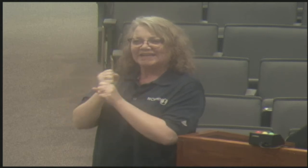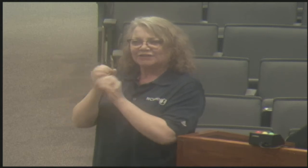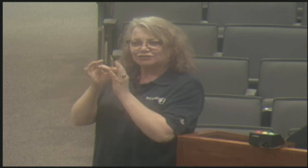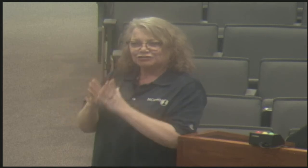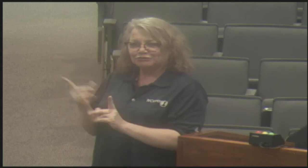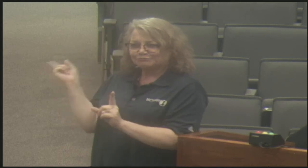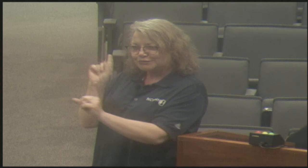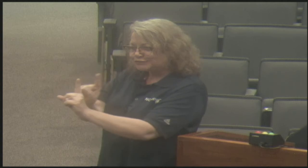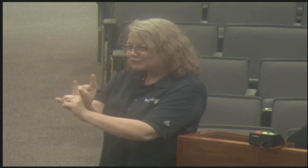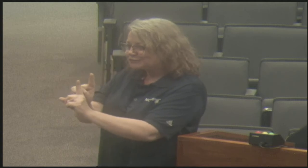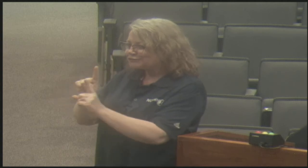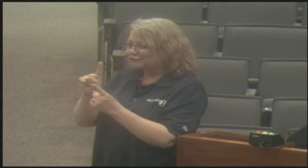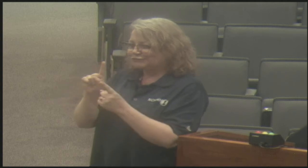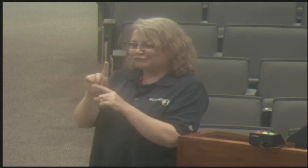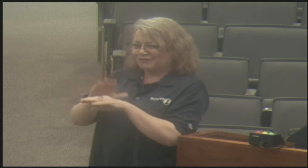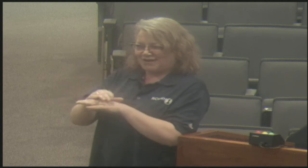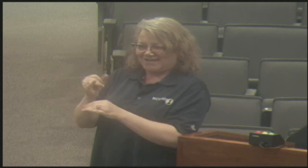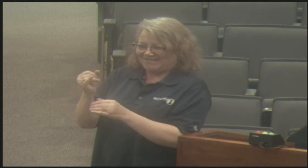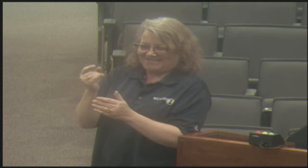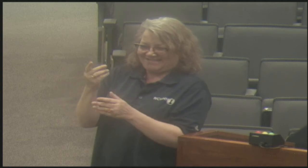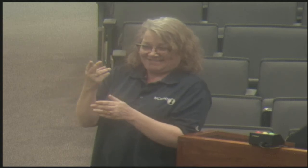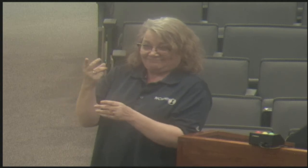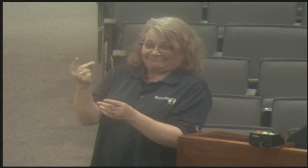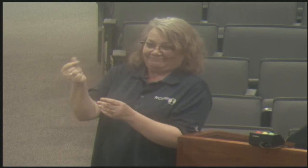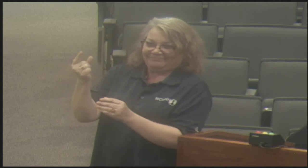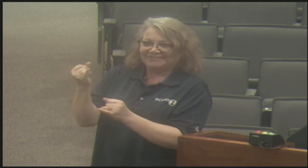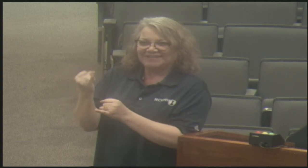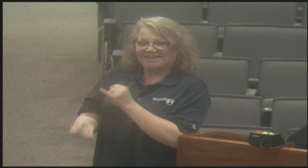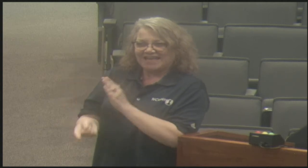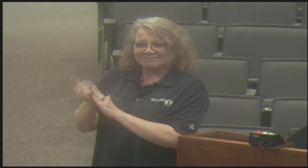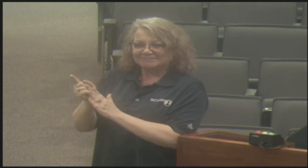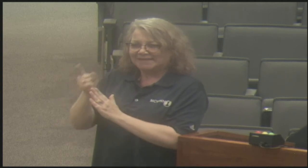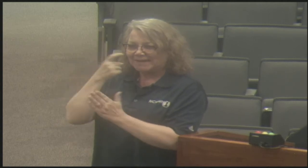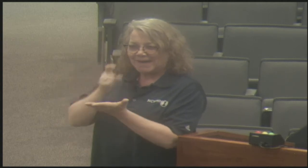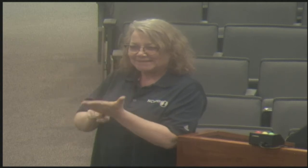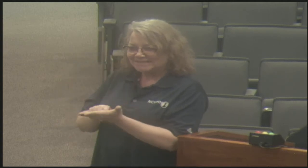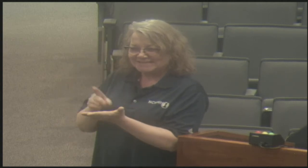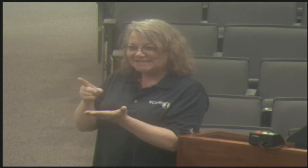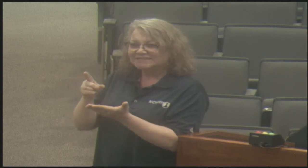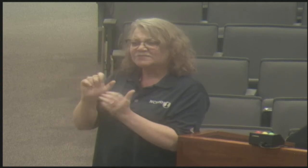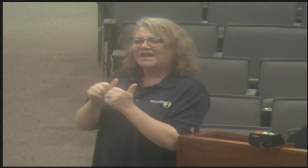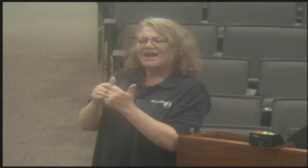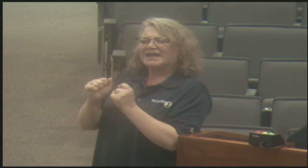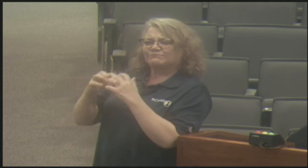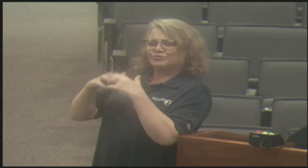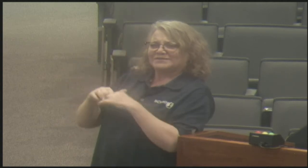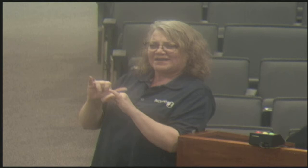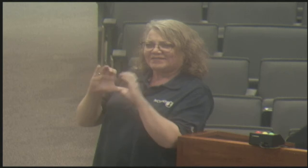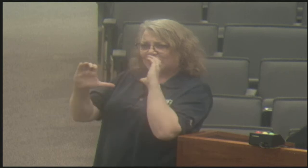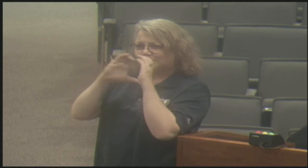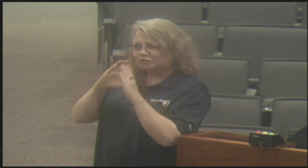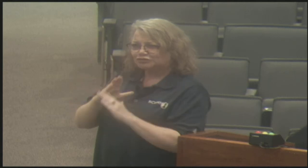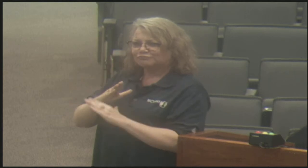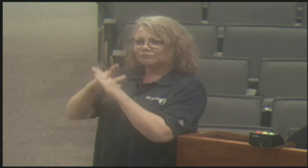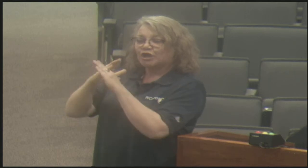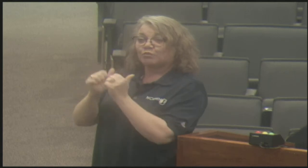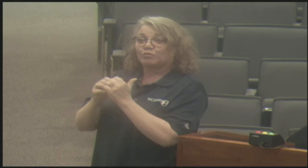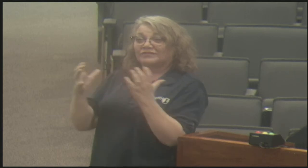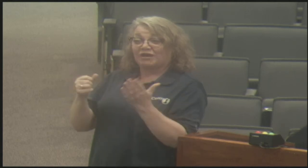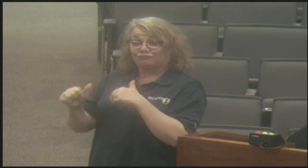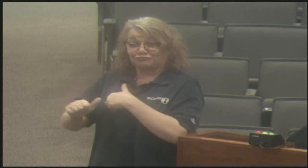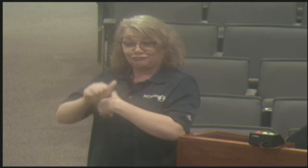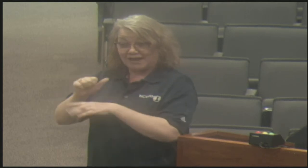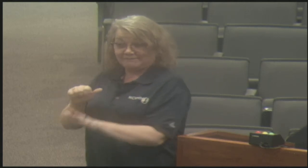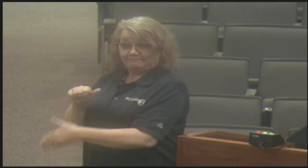that may take place if there was such a situation that they were dealing with a member of that population and